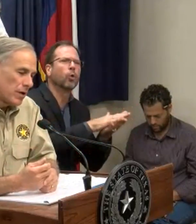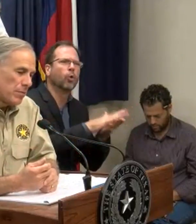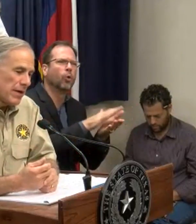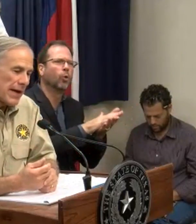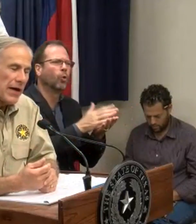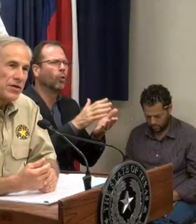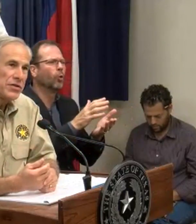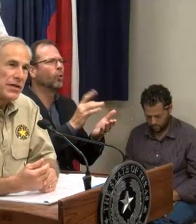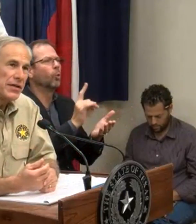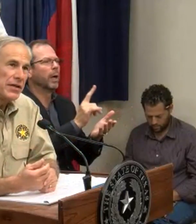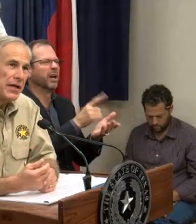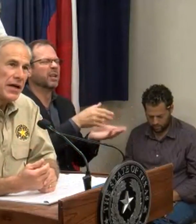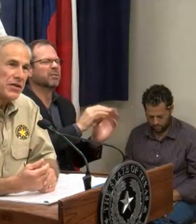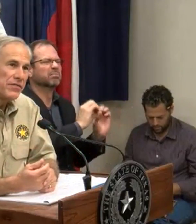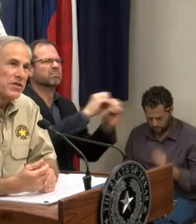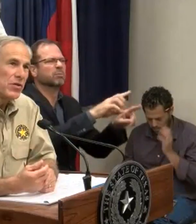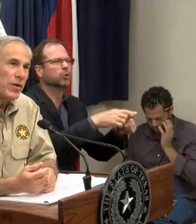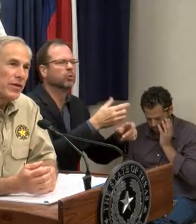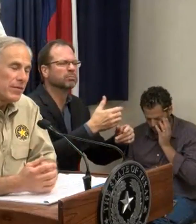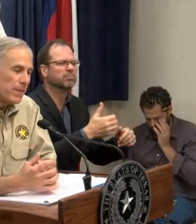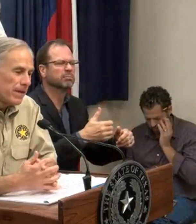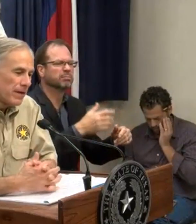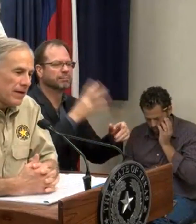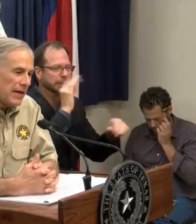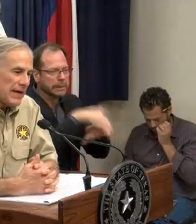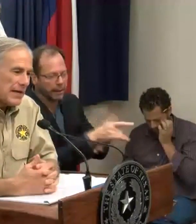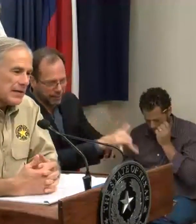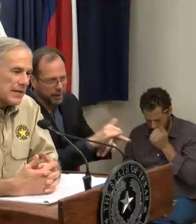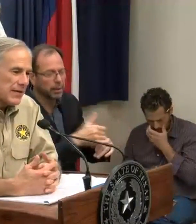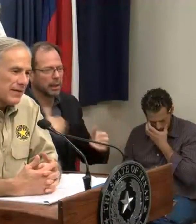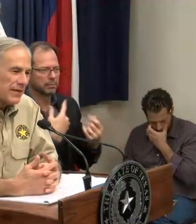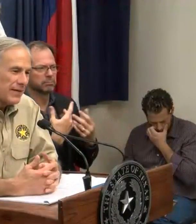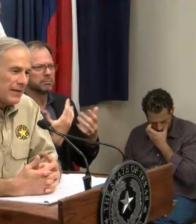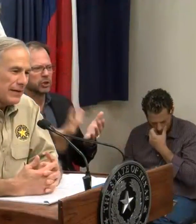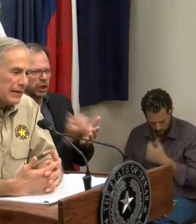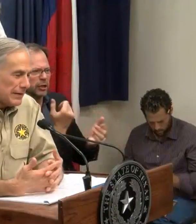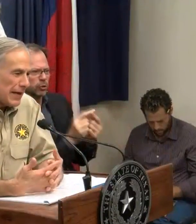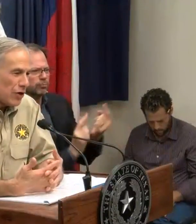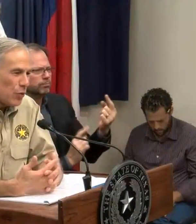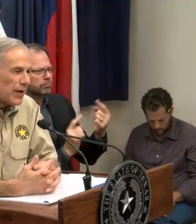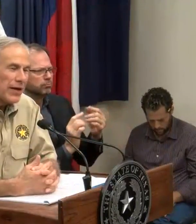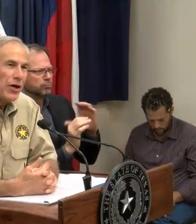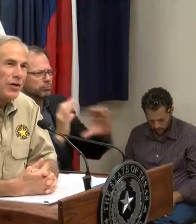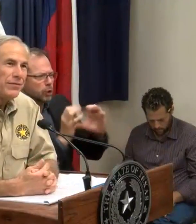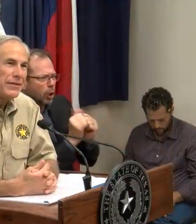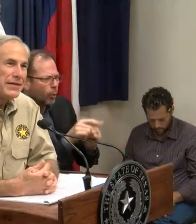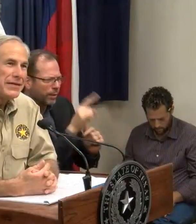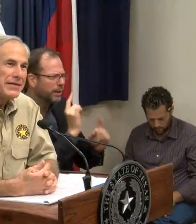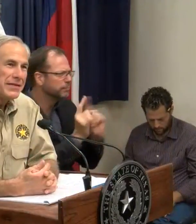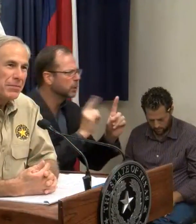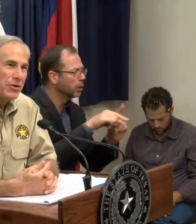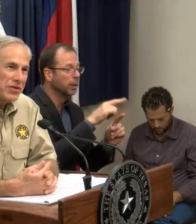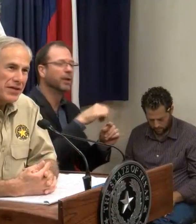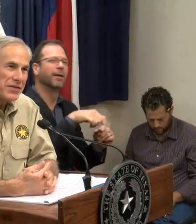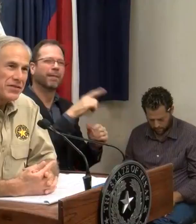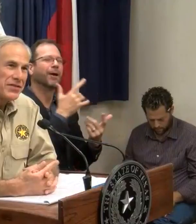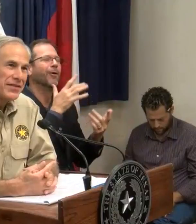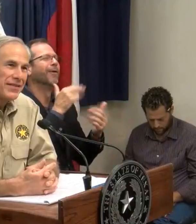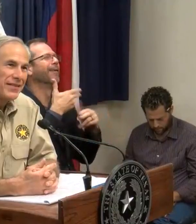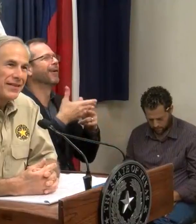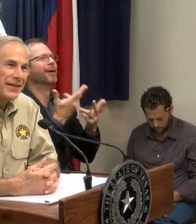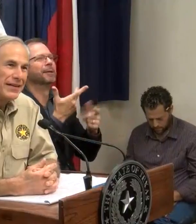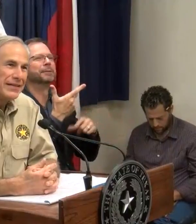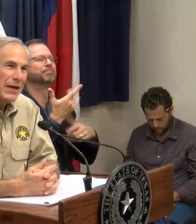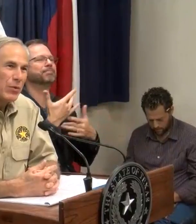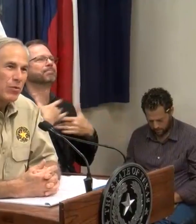being housed in and got to visit with them. And they are what I call typical Texans.